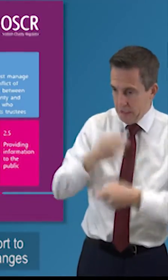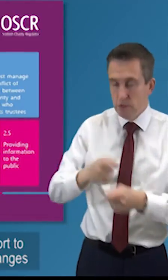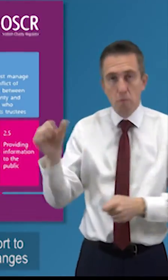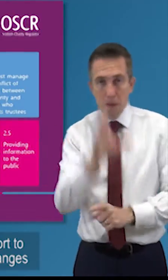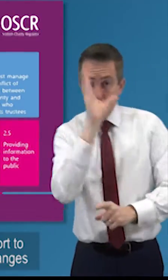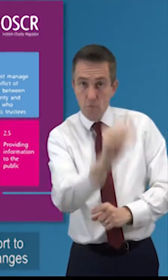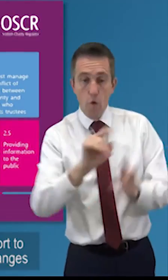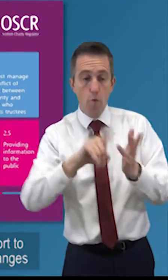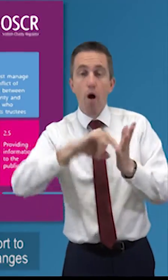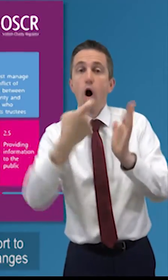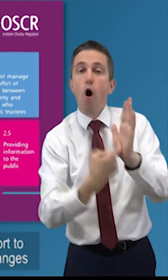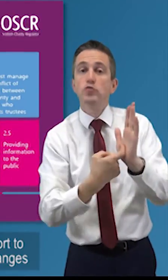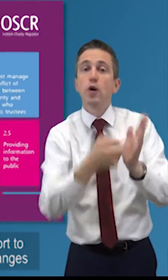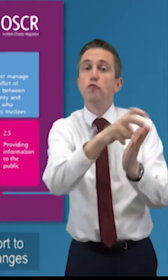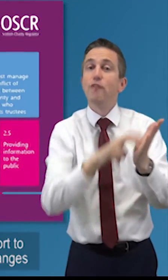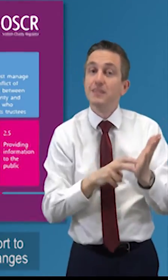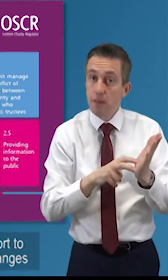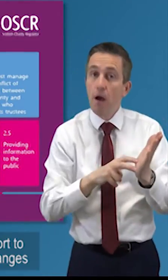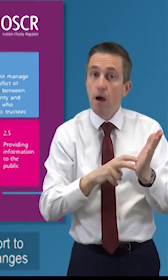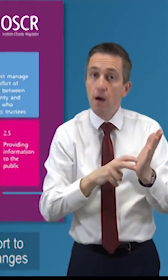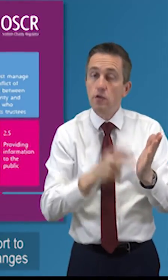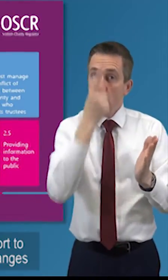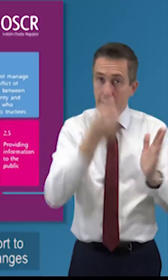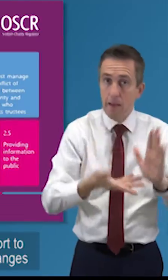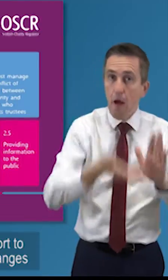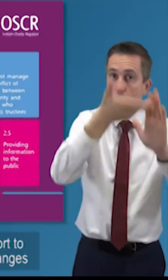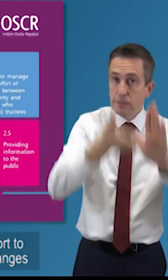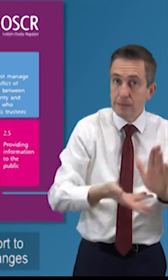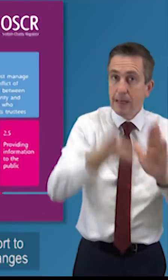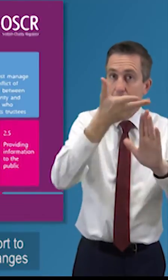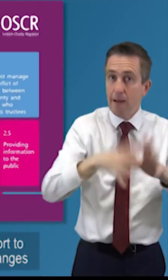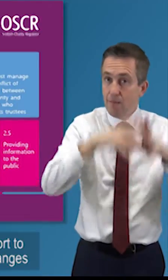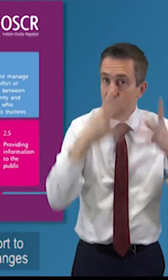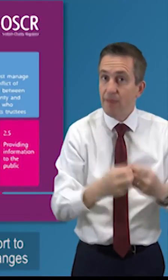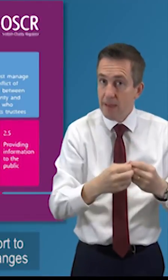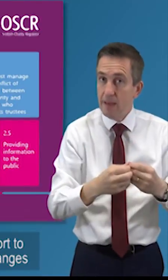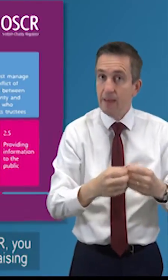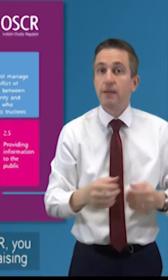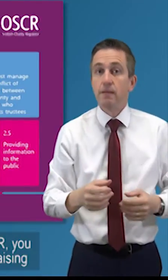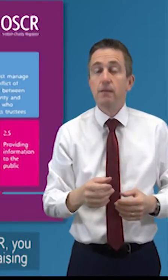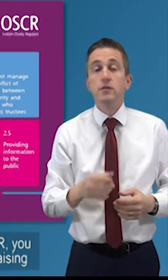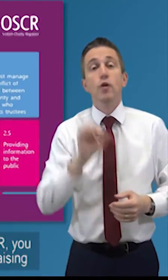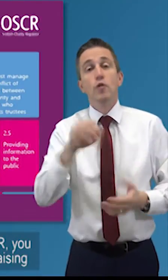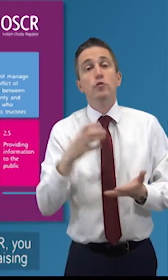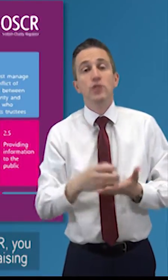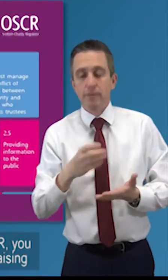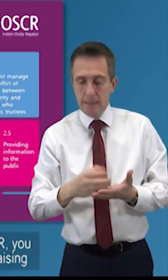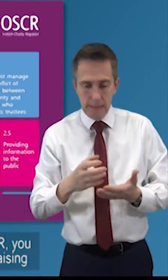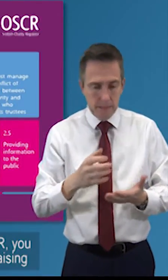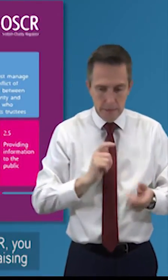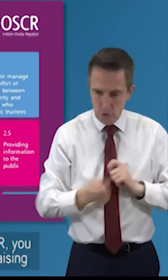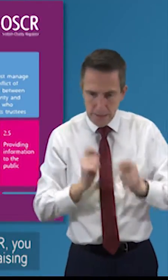the register changes uh you need to report to oscar or ask our consent when you're making changes to your charity